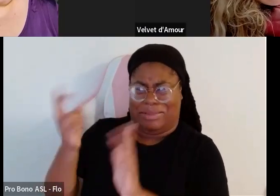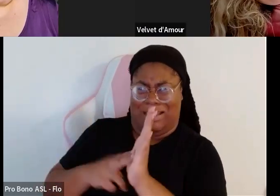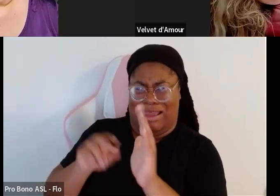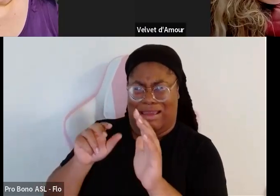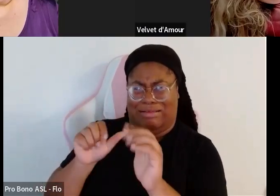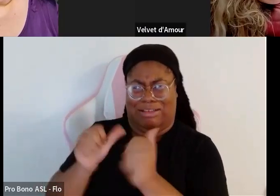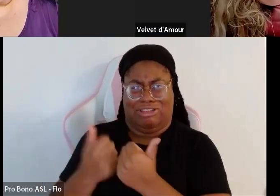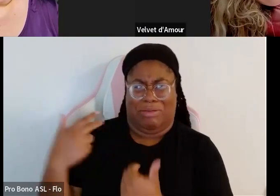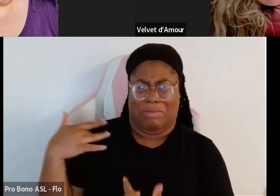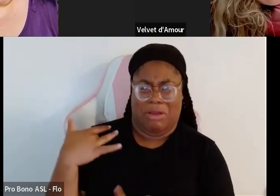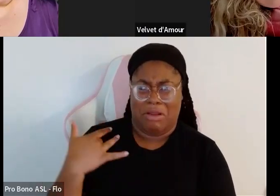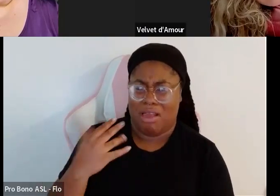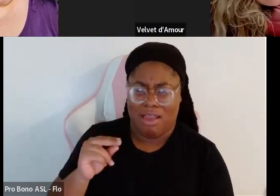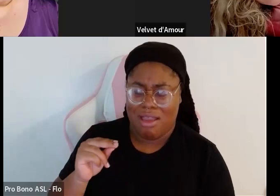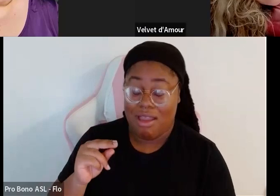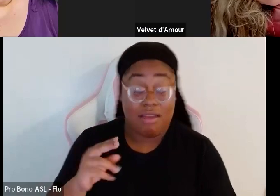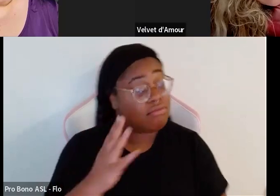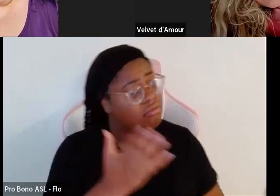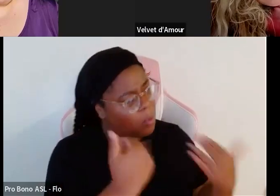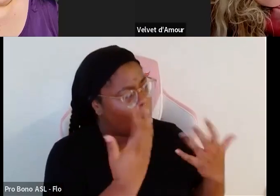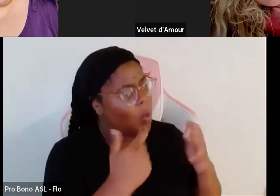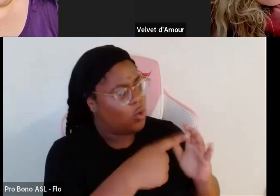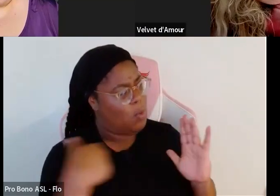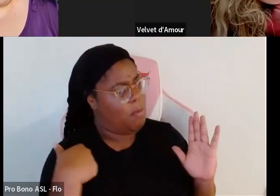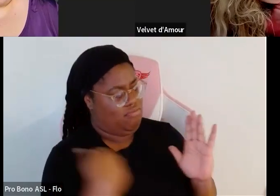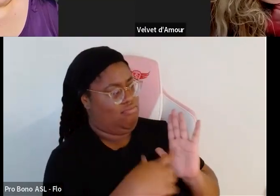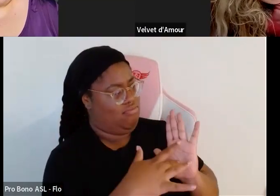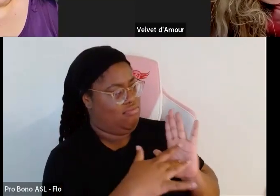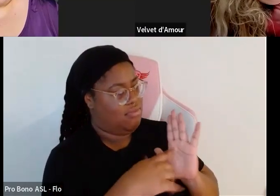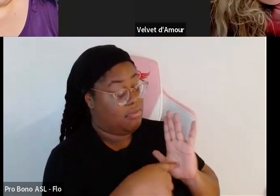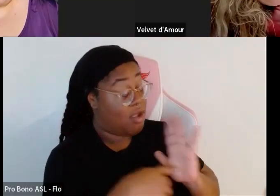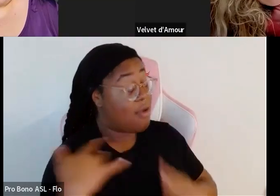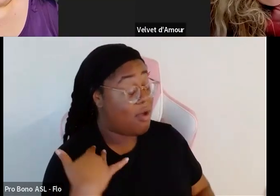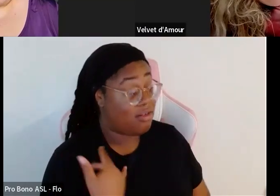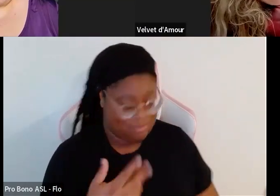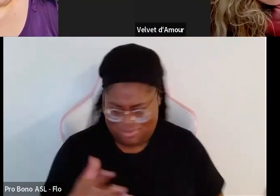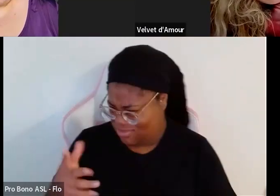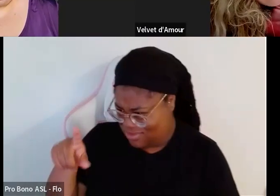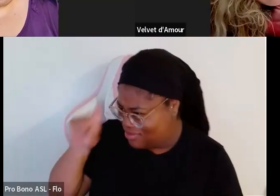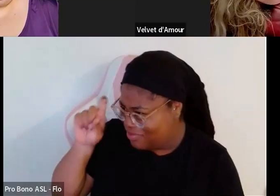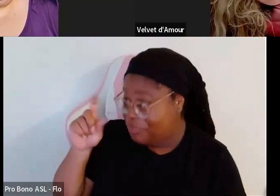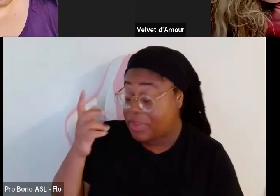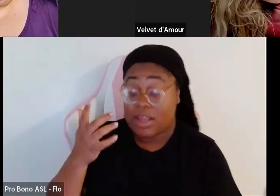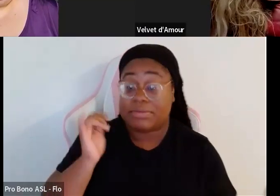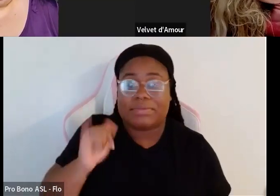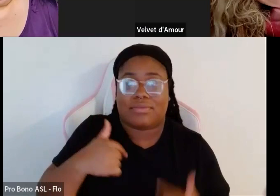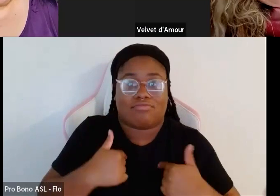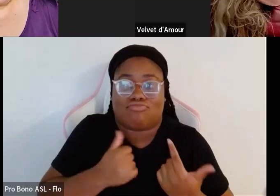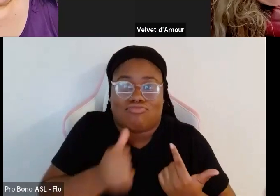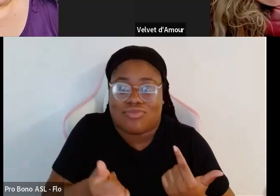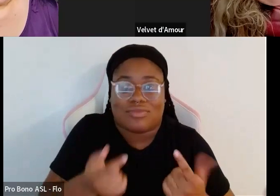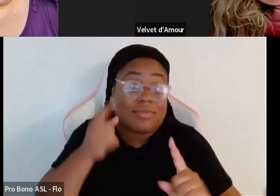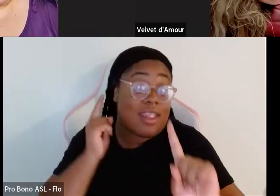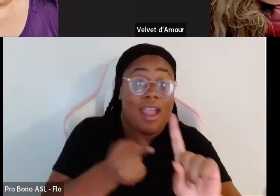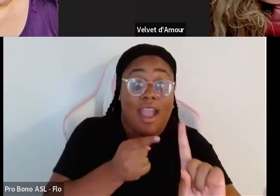and they said you know we want you to model for us and I was like huh so I wasn't like going to pursue